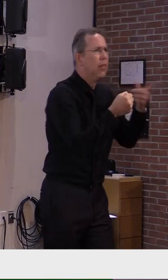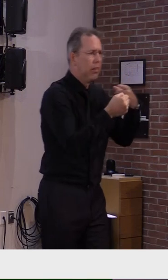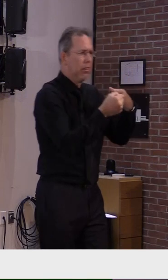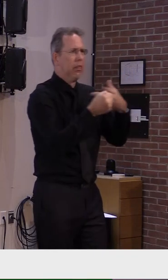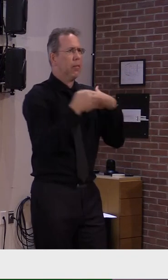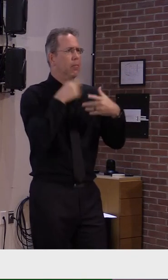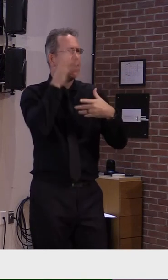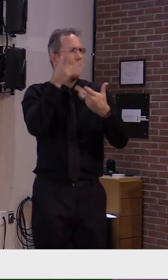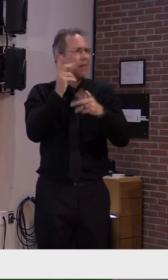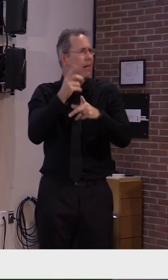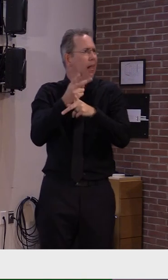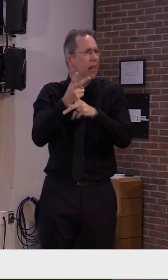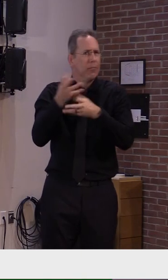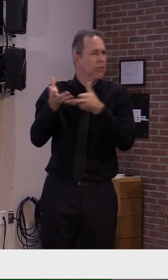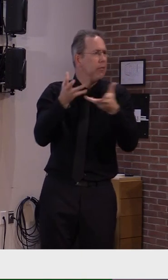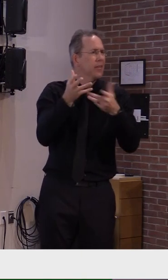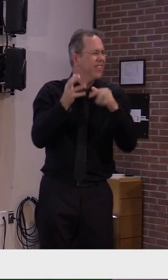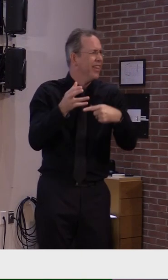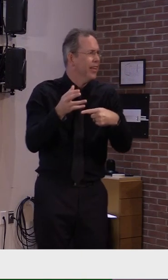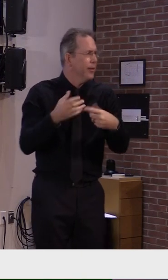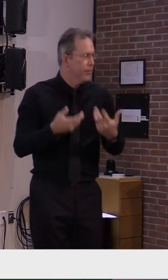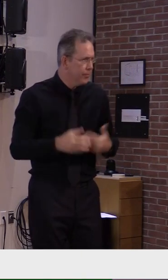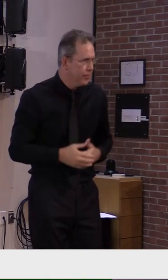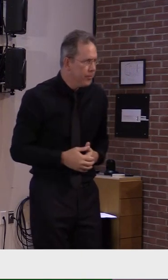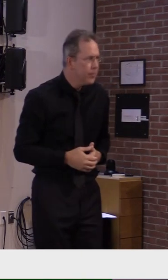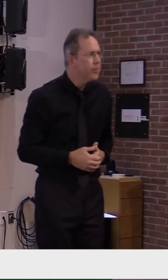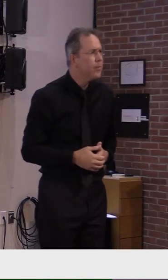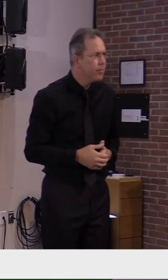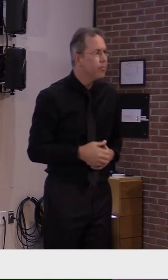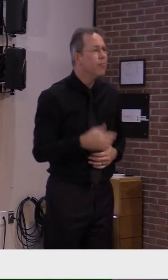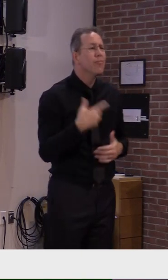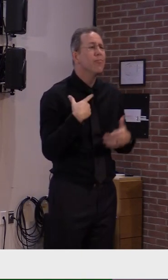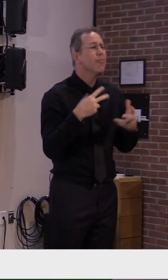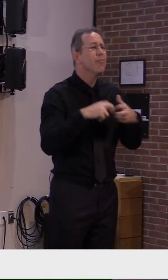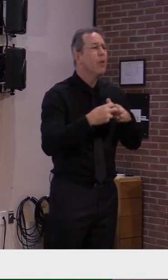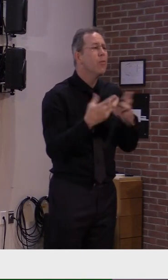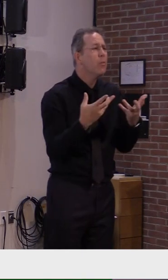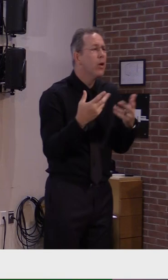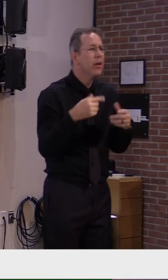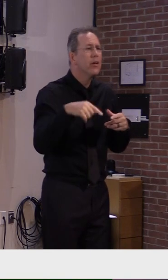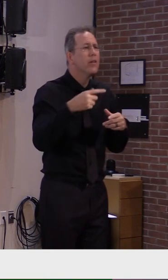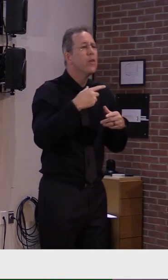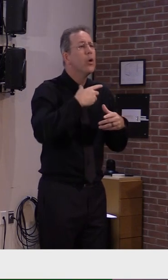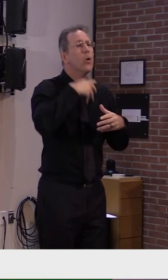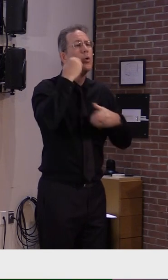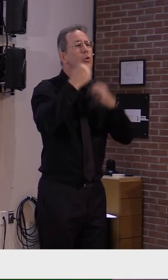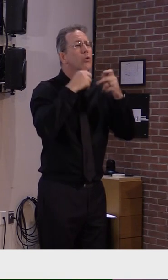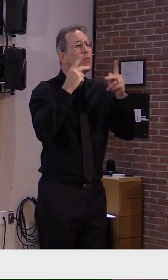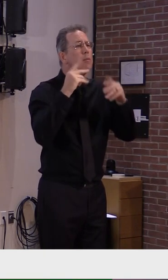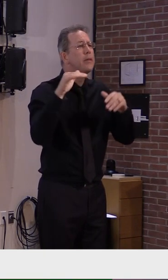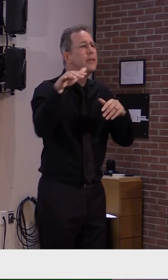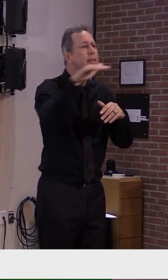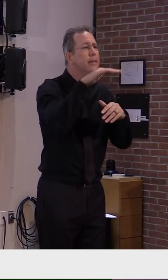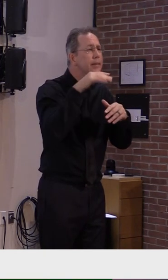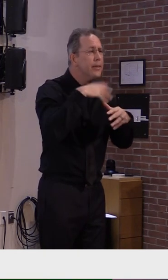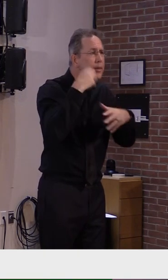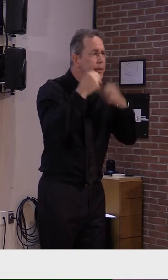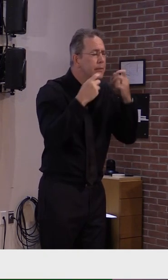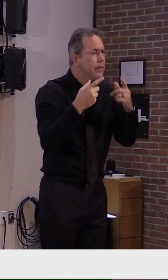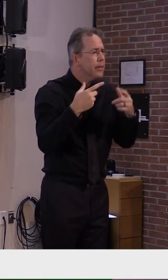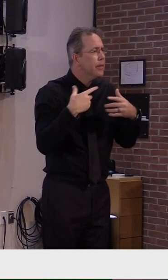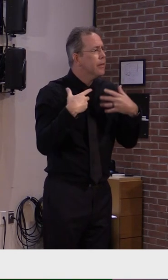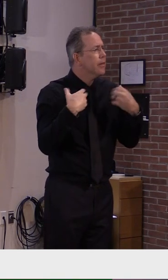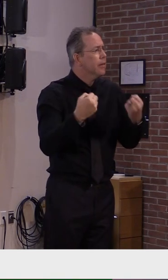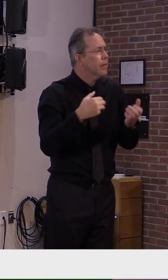providers who serve some of the most vulnerable Vermonters in congregate settings providing close